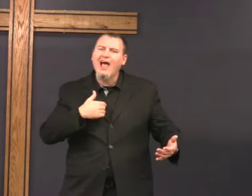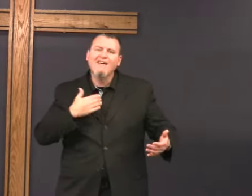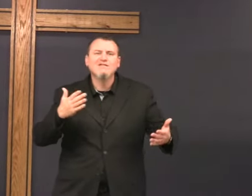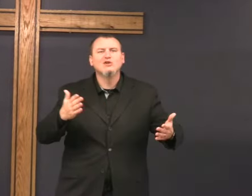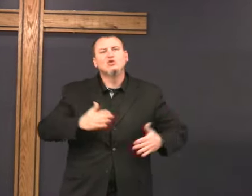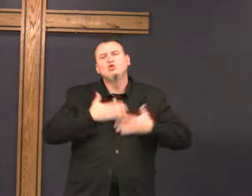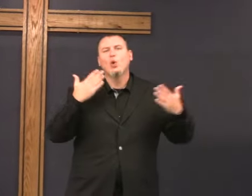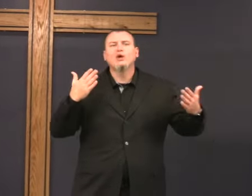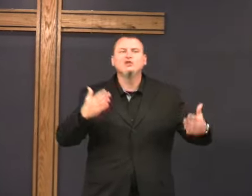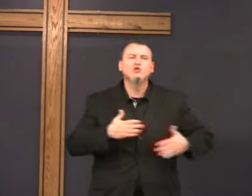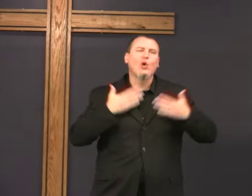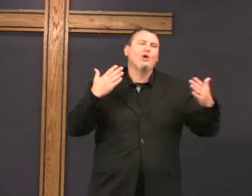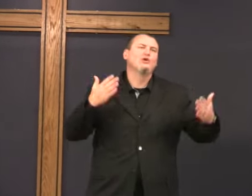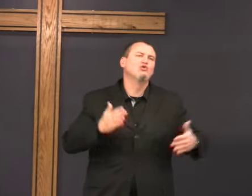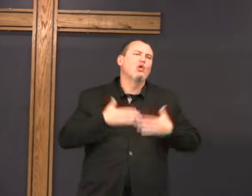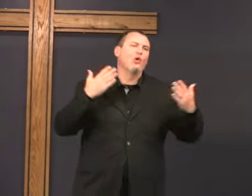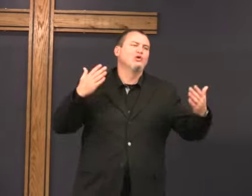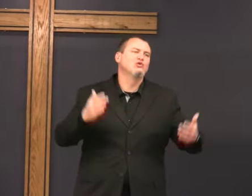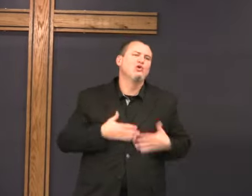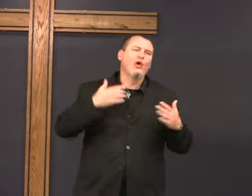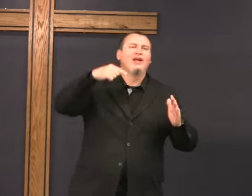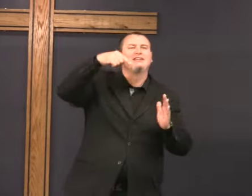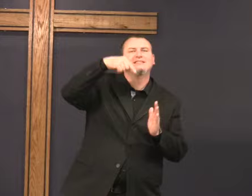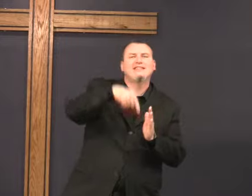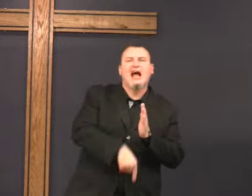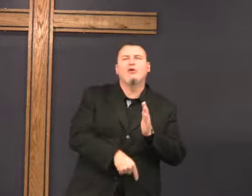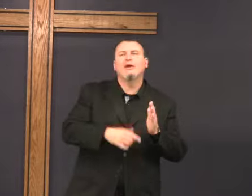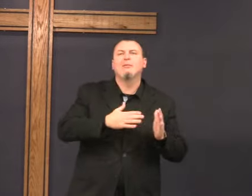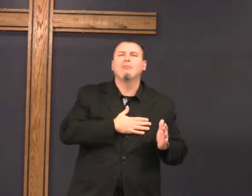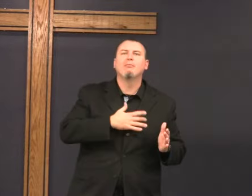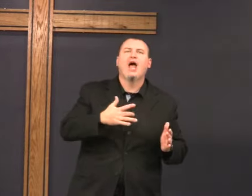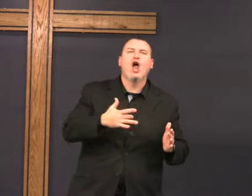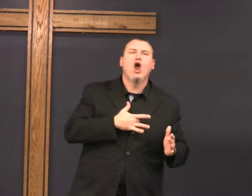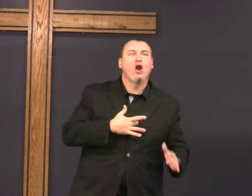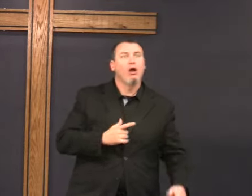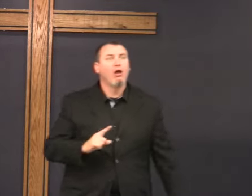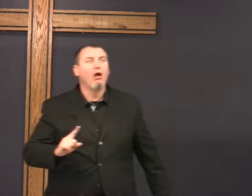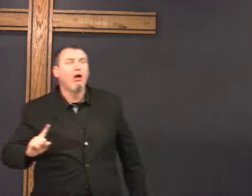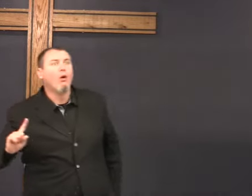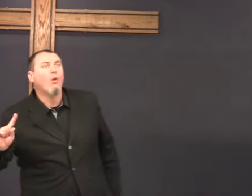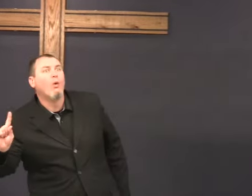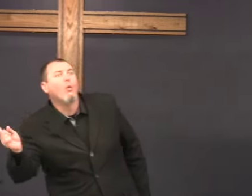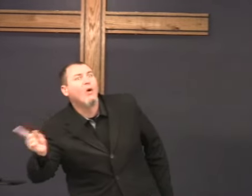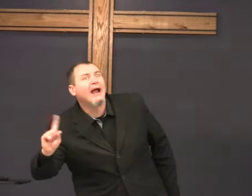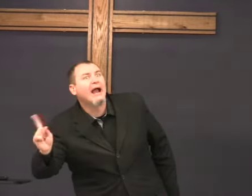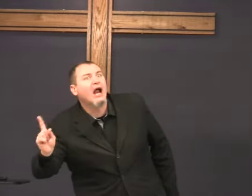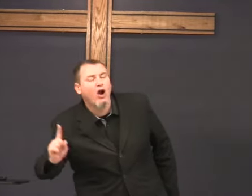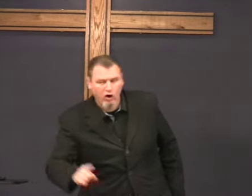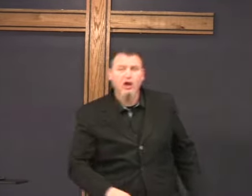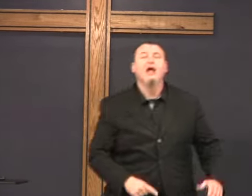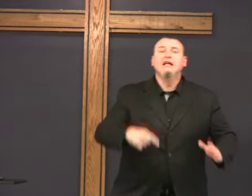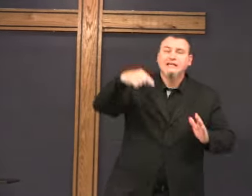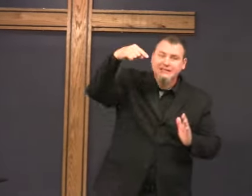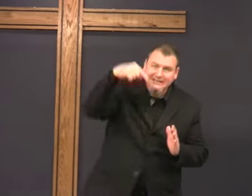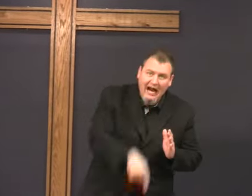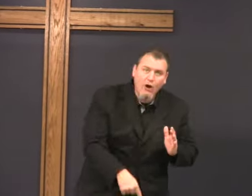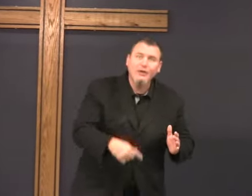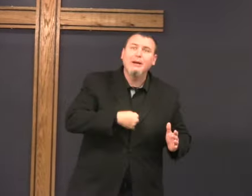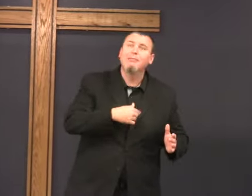song I have joy joy joy joy joy down in my heart where down in